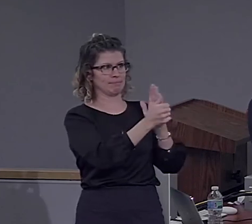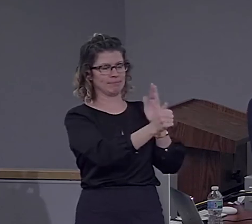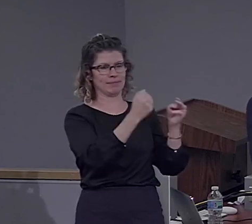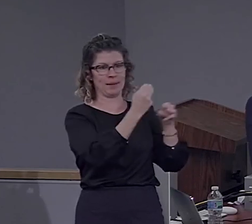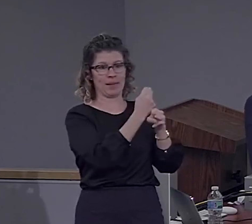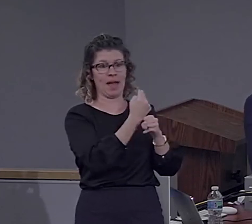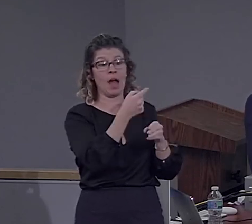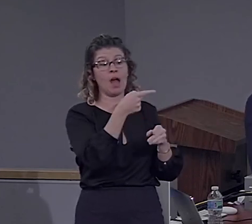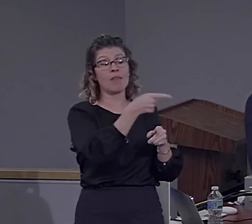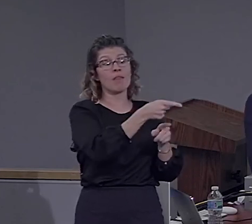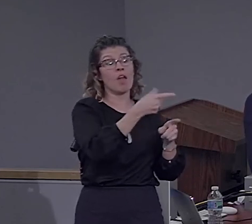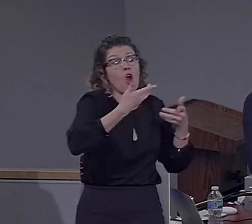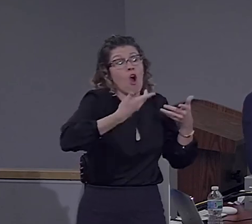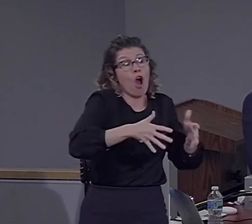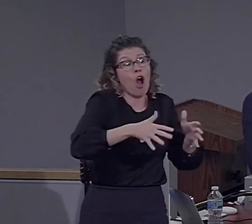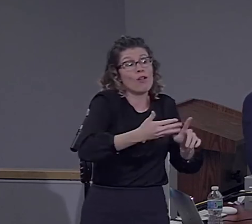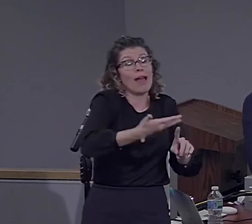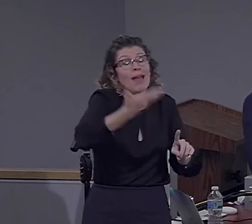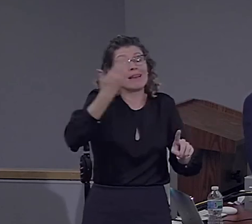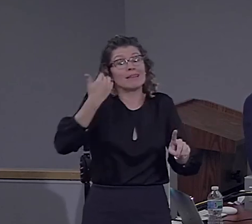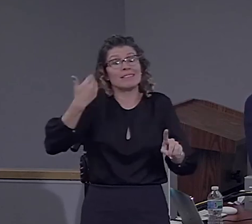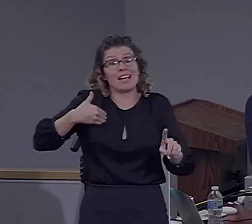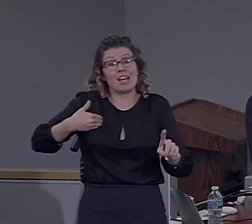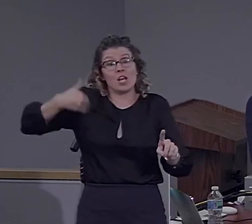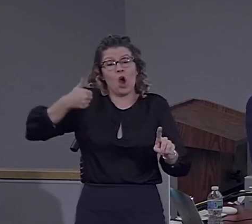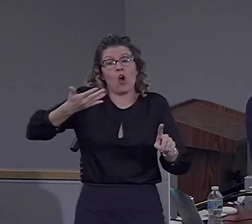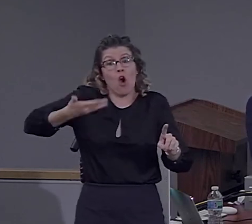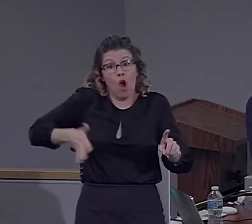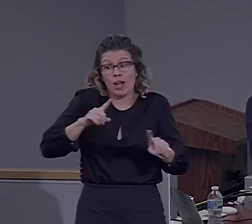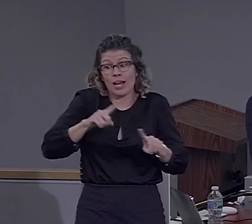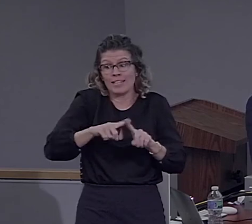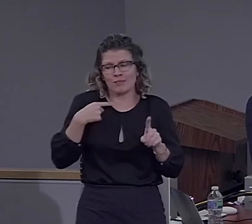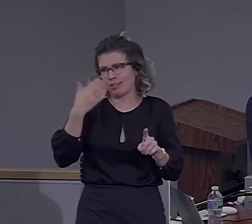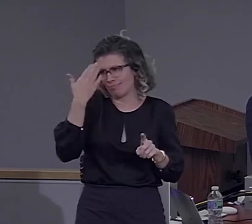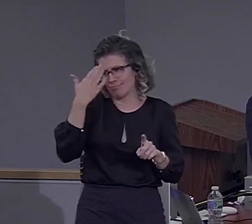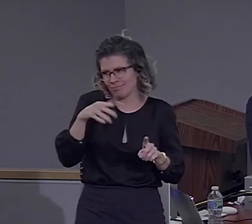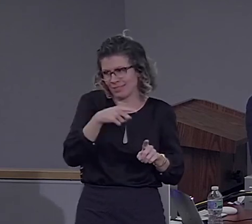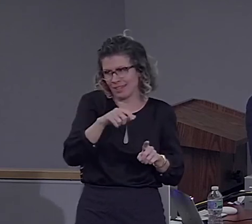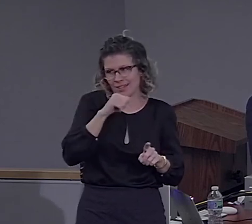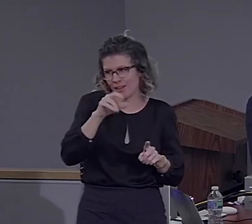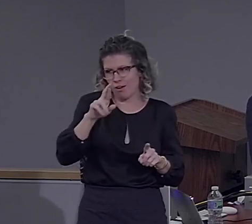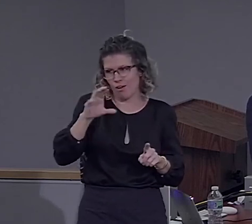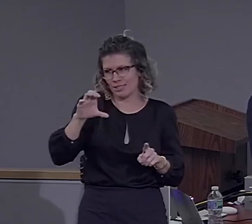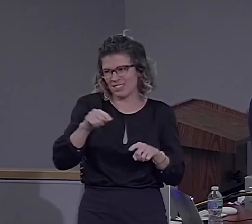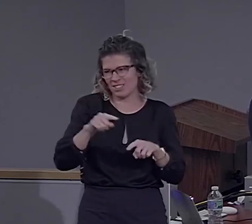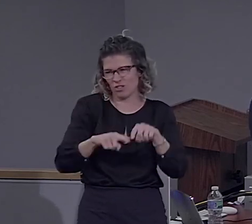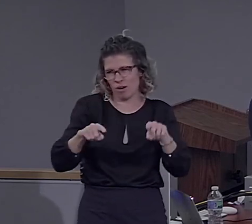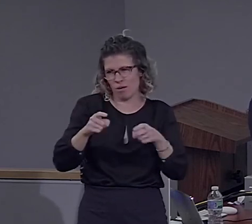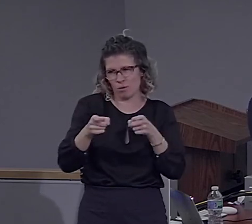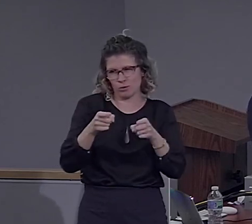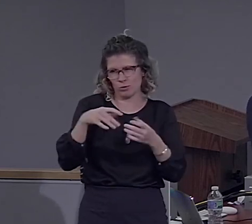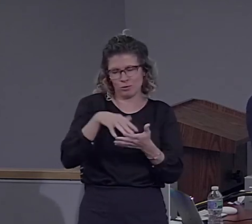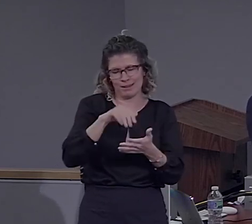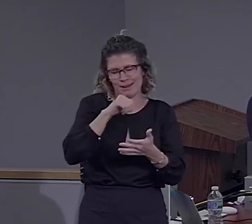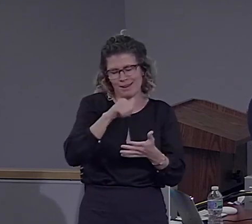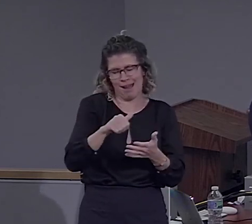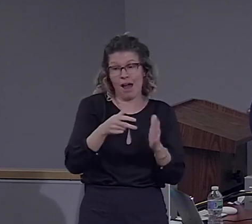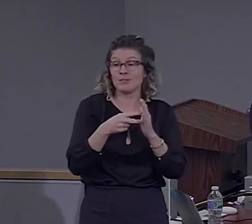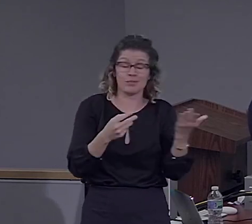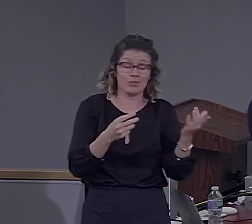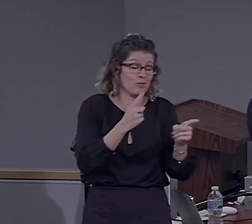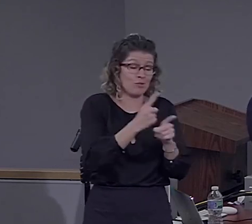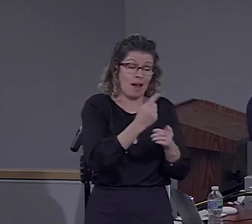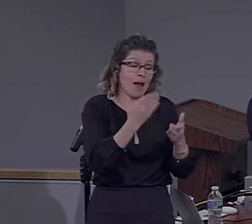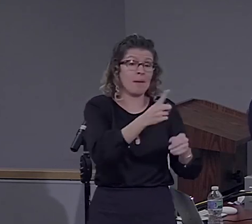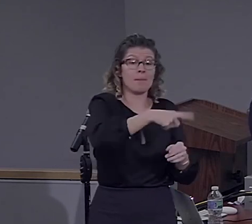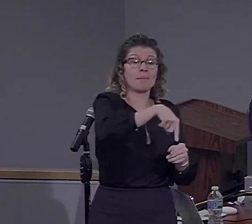start with. So it's not a randomized controlled study. So there are these two possibilities. These people may have been different